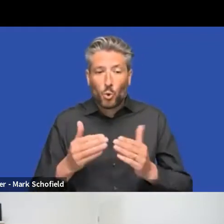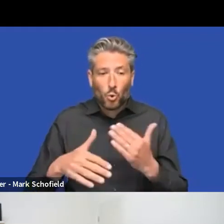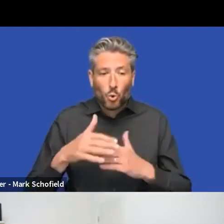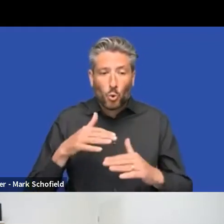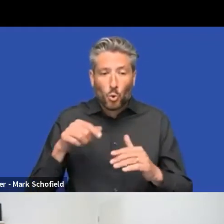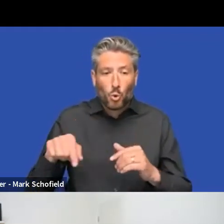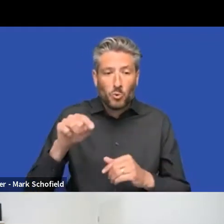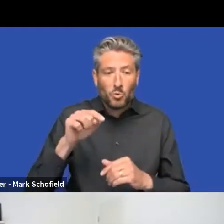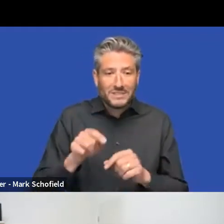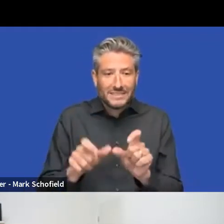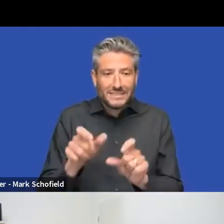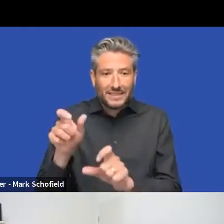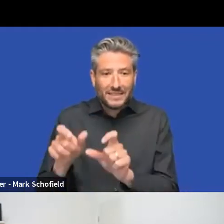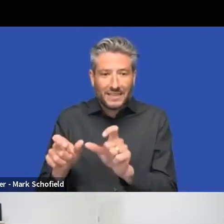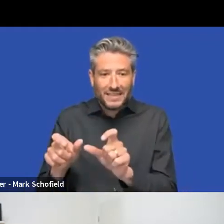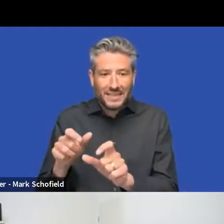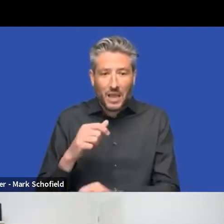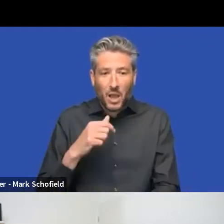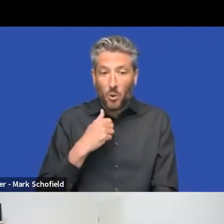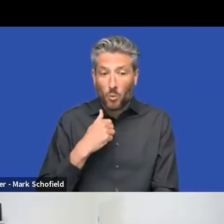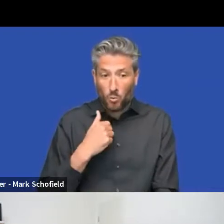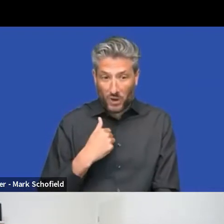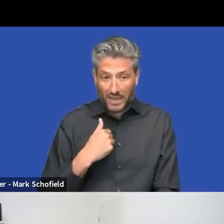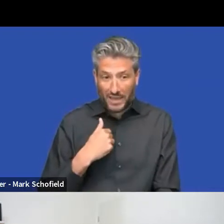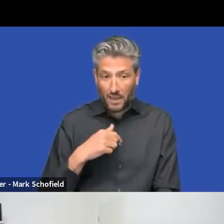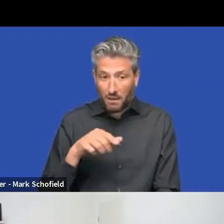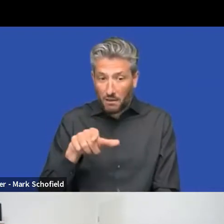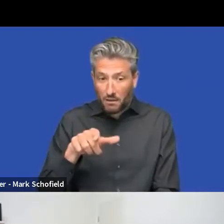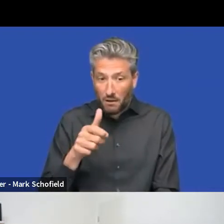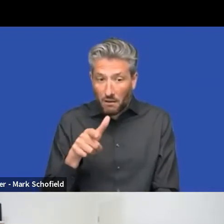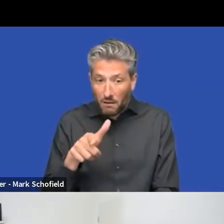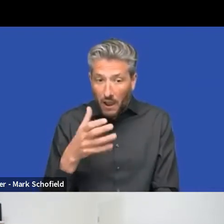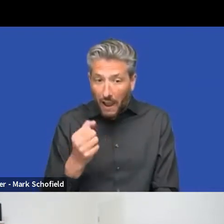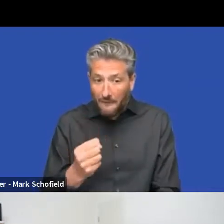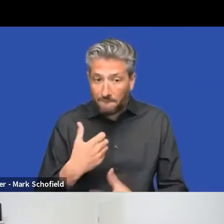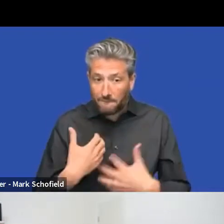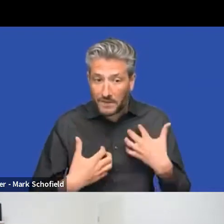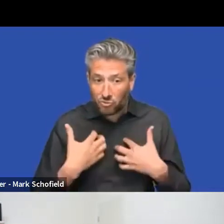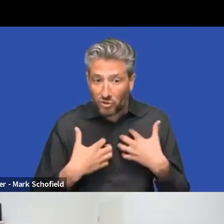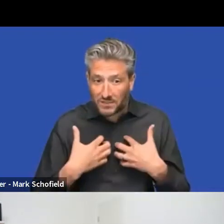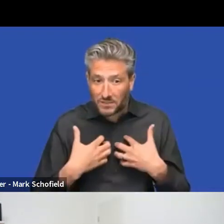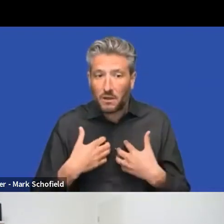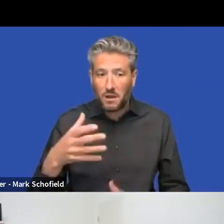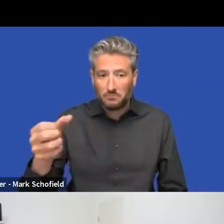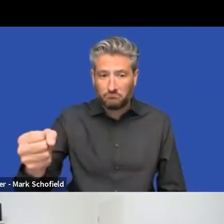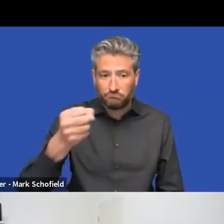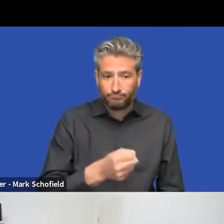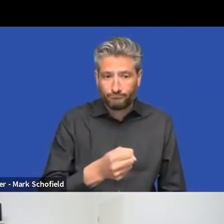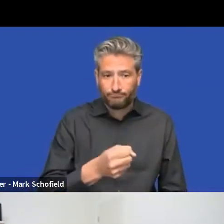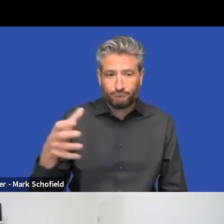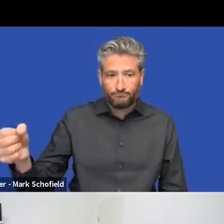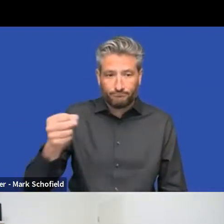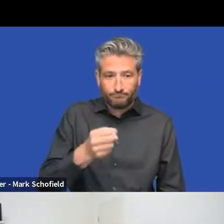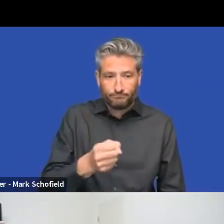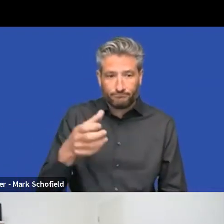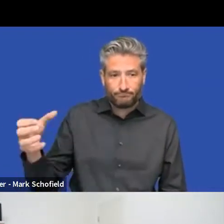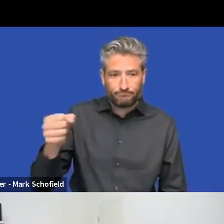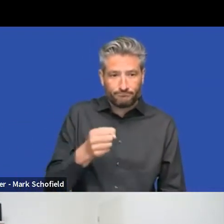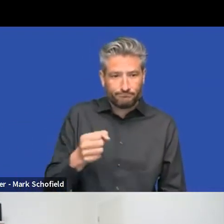shown a particular interest, uh, in, in being part of this and drawing them in a little bit closer and using them to